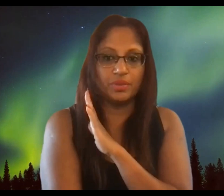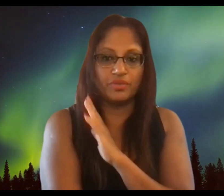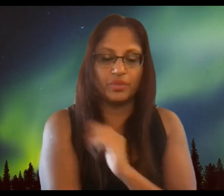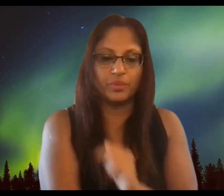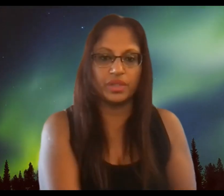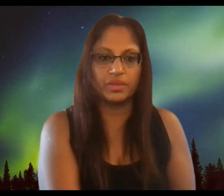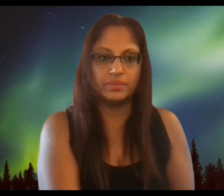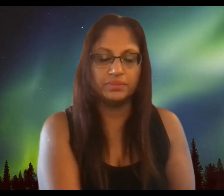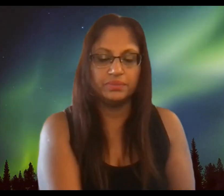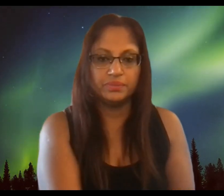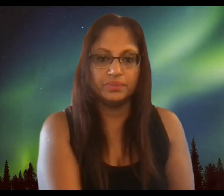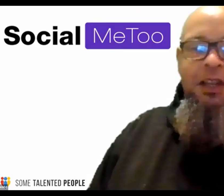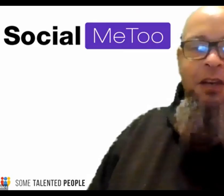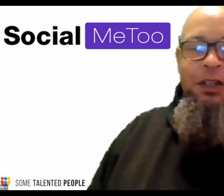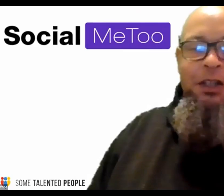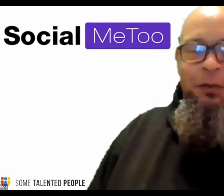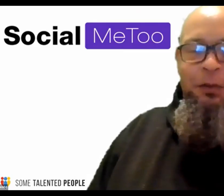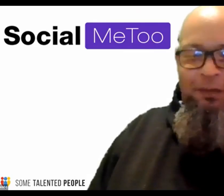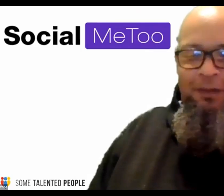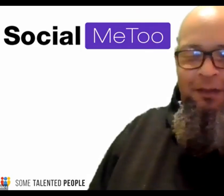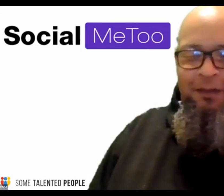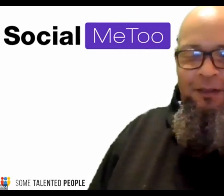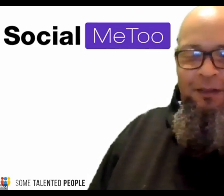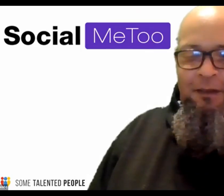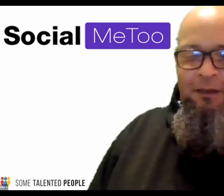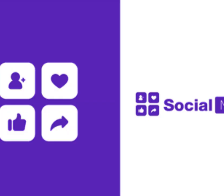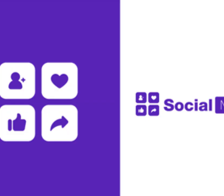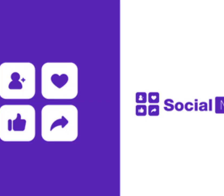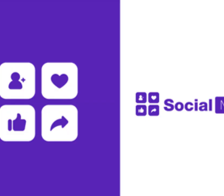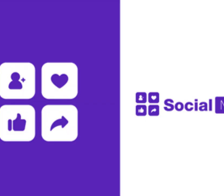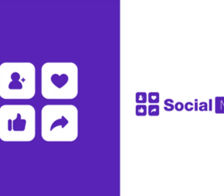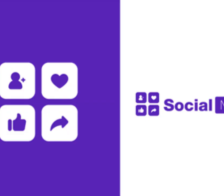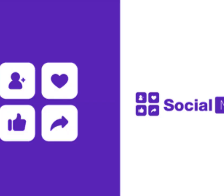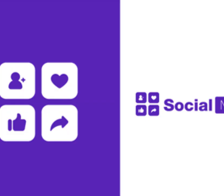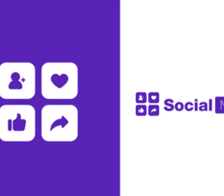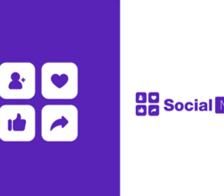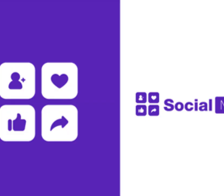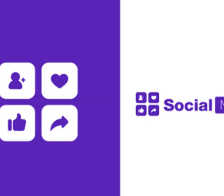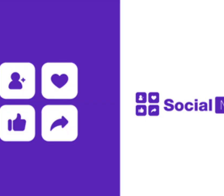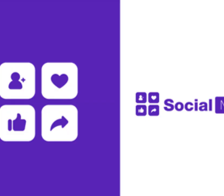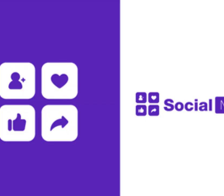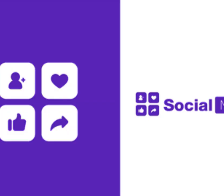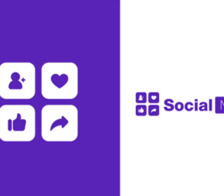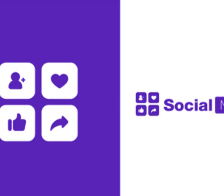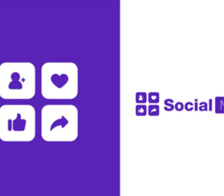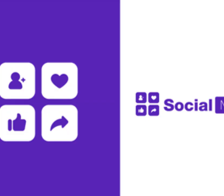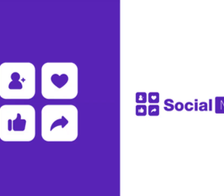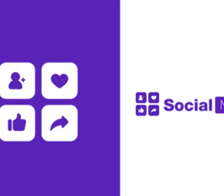guys a beautiful weekend thank you rachel you're welcome you're welcome you're